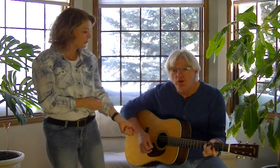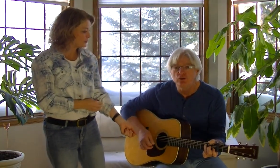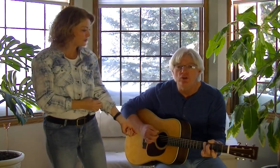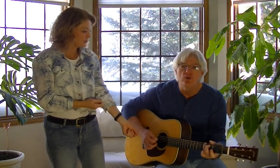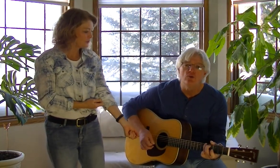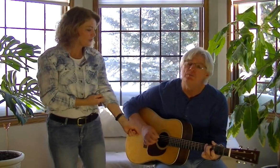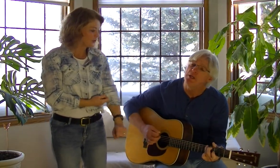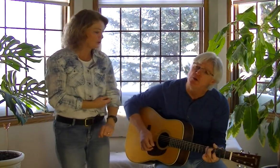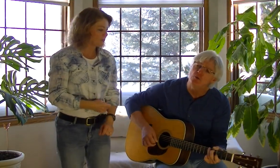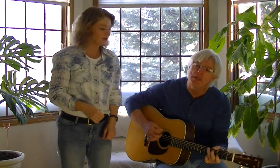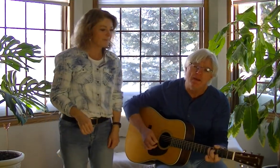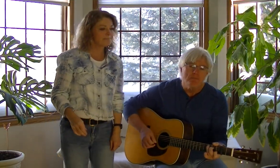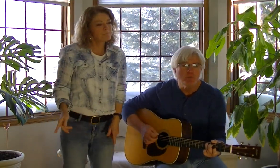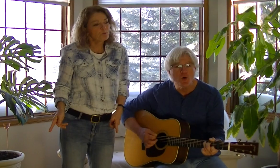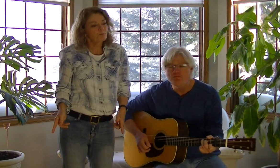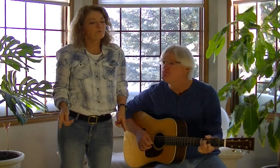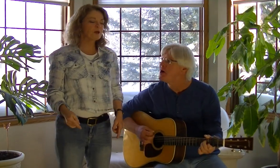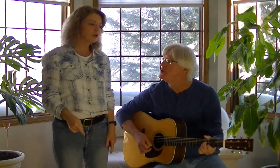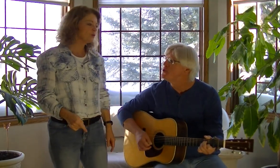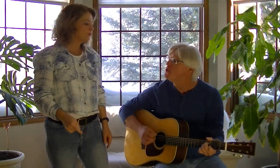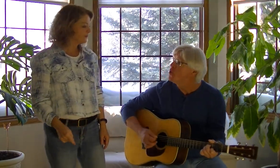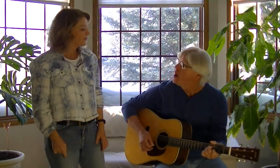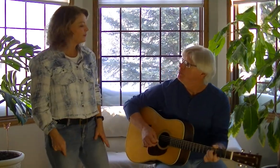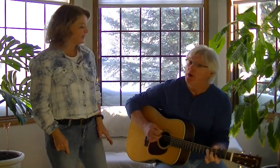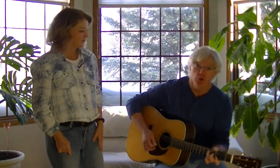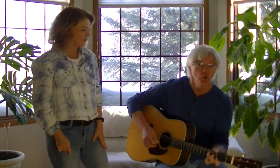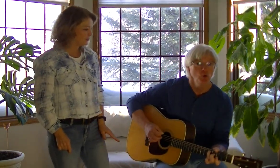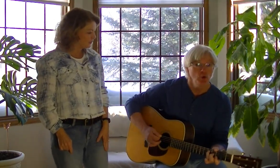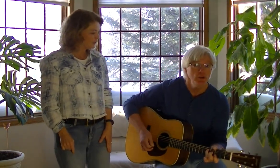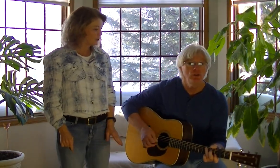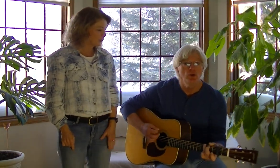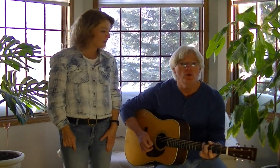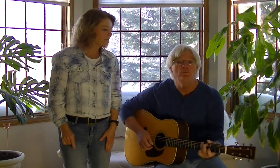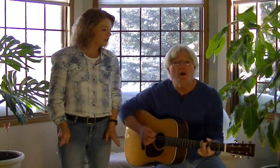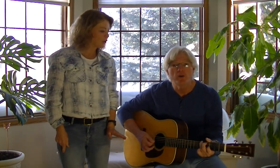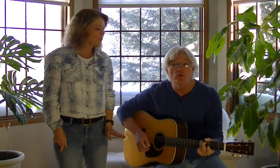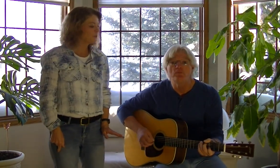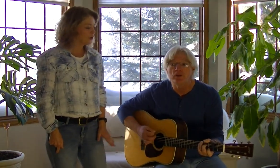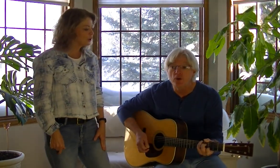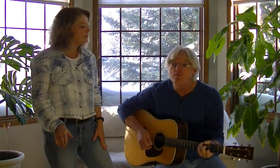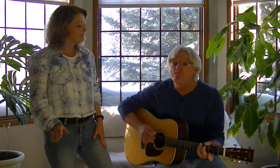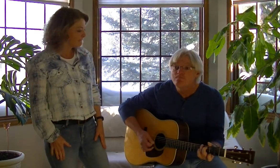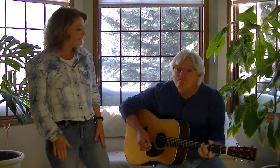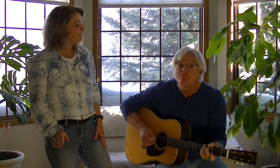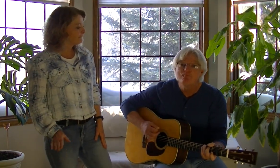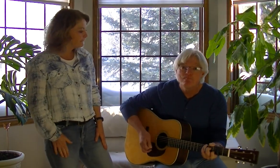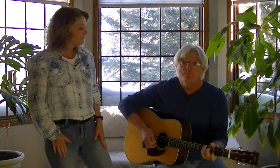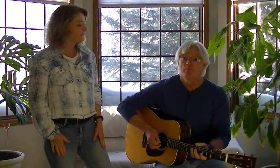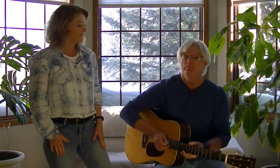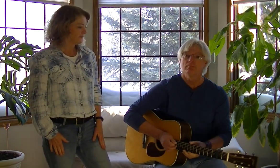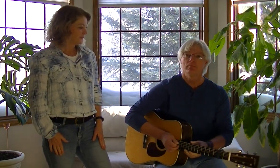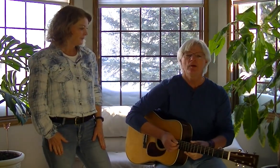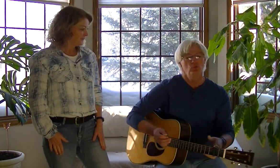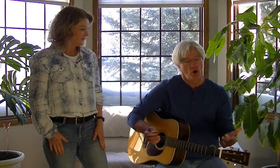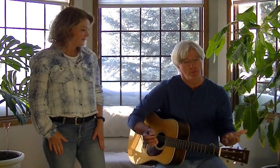Ba-dee. Ba-doo-dee. Ba-doo-dee. Robbie